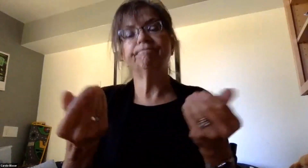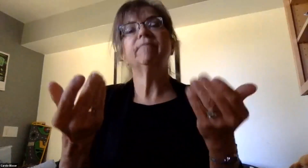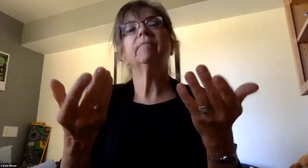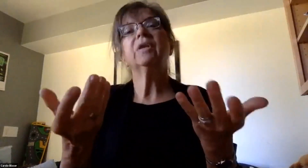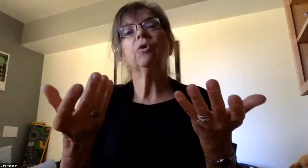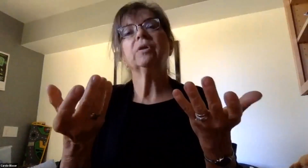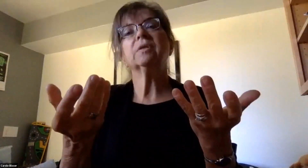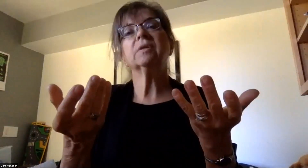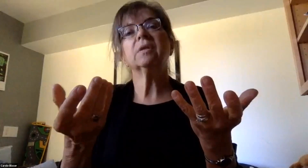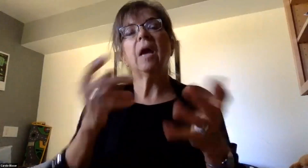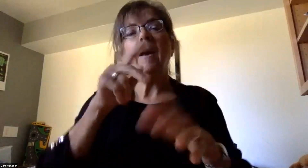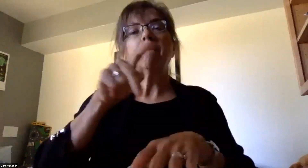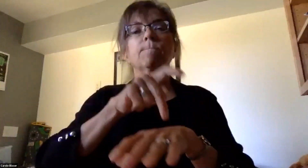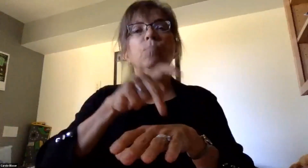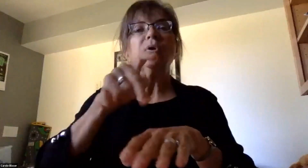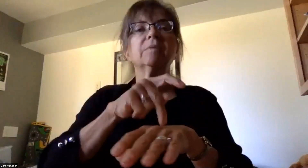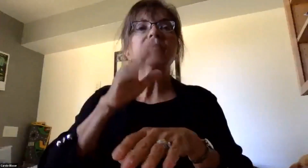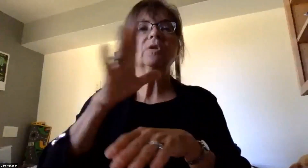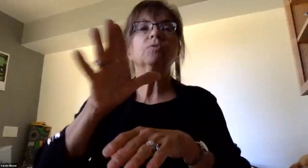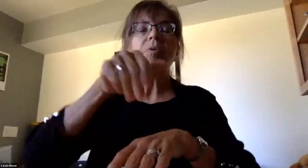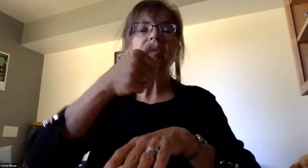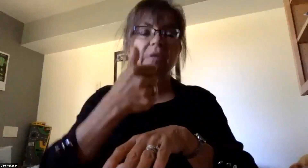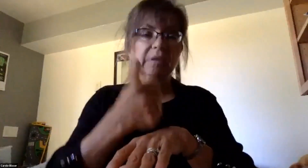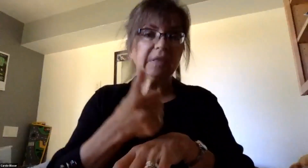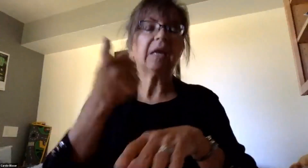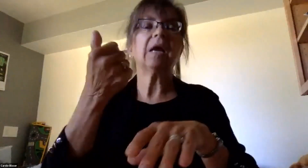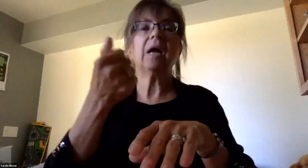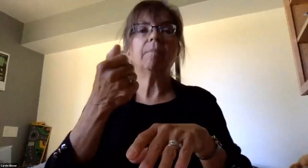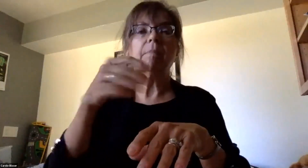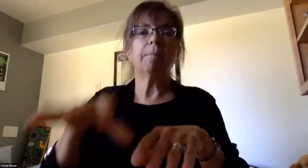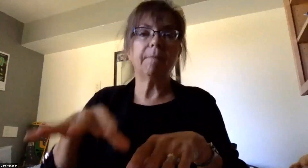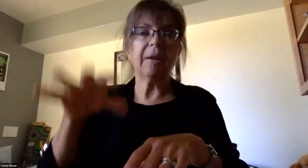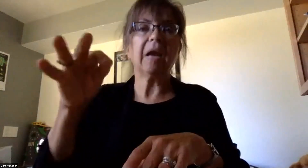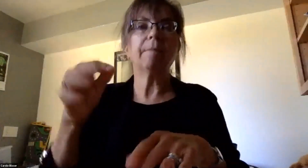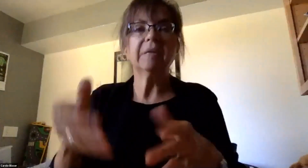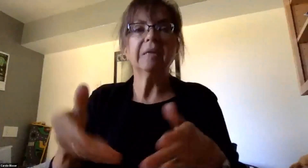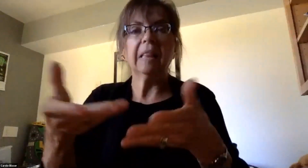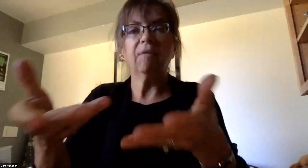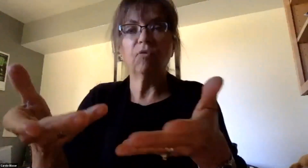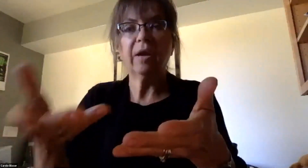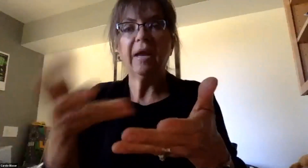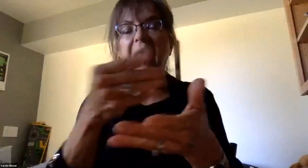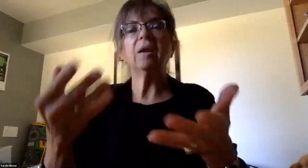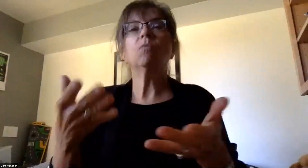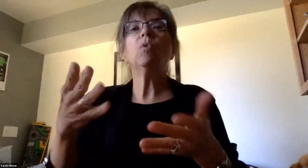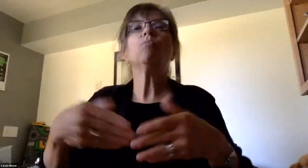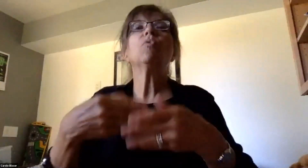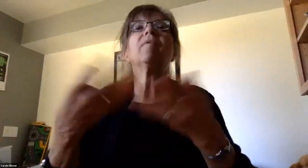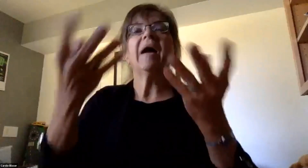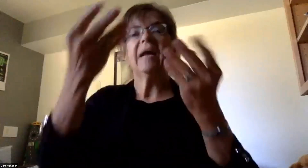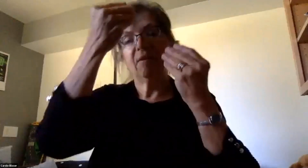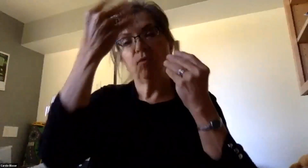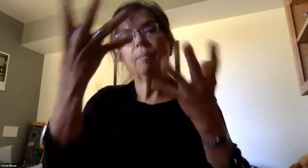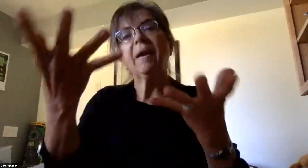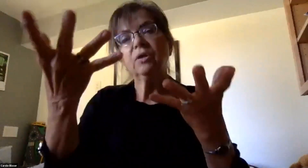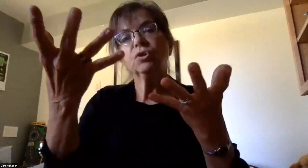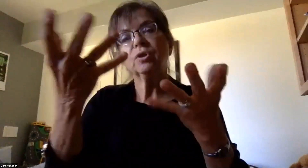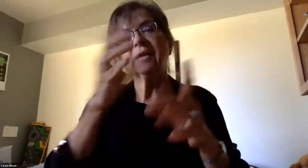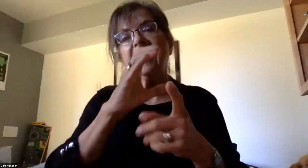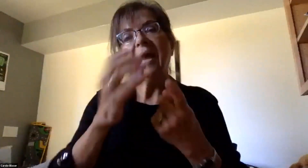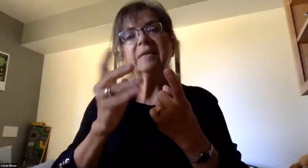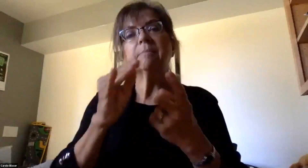Principals will set up times for pickup and delivery over the next few weeks, and will provide information on a case-to-case basis.